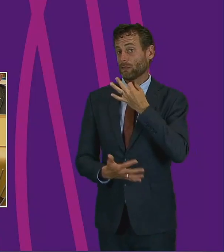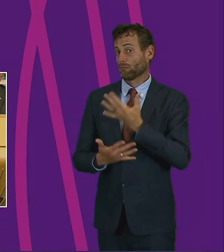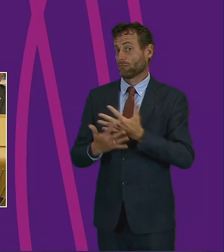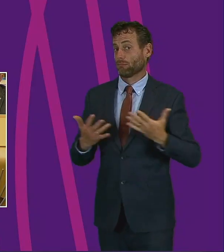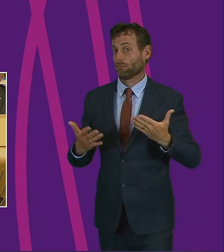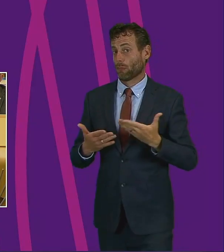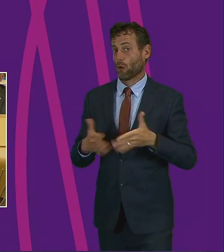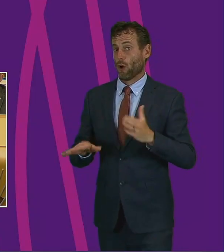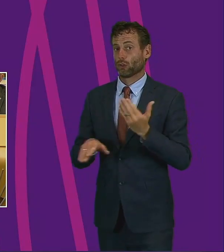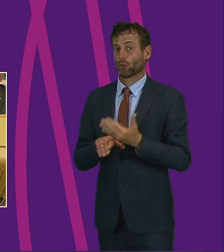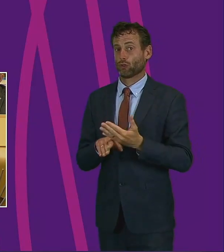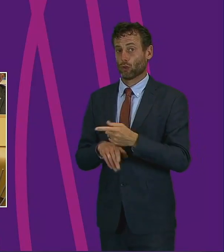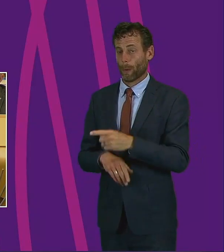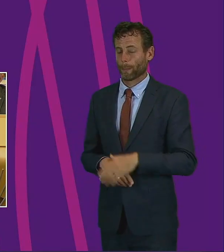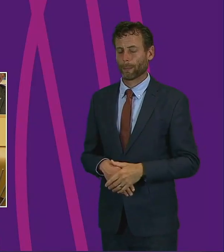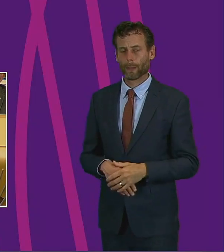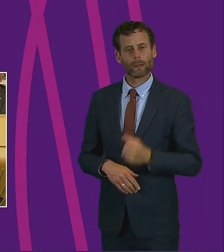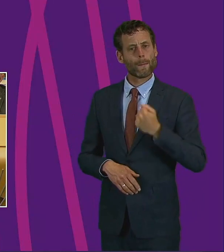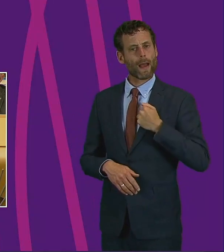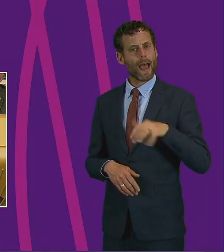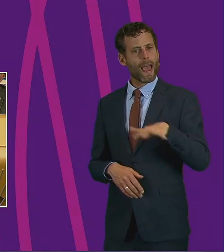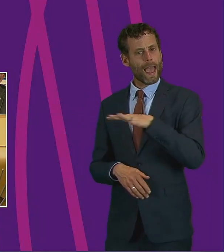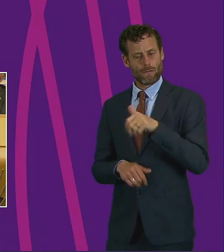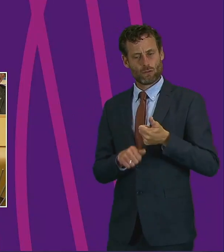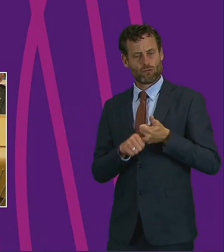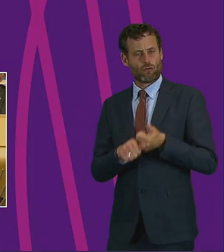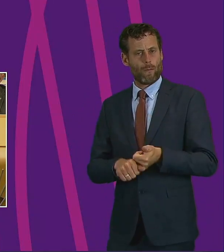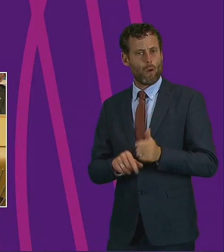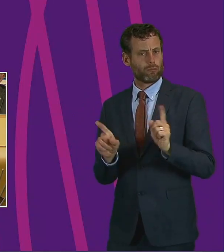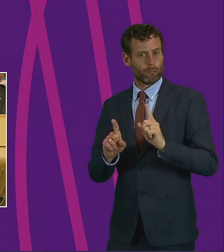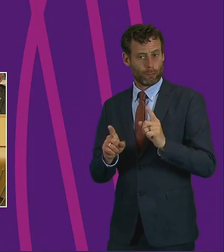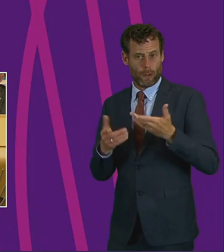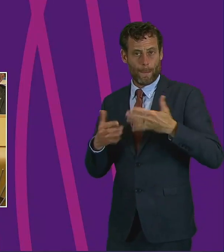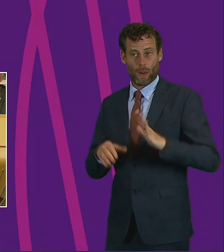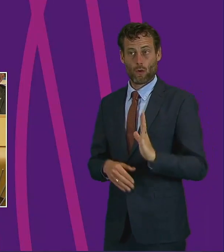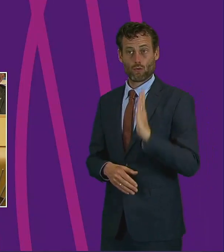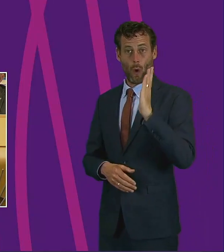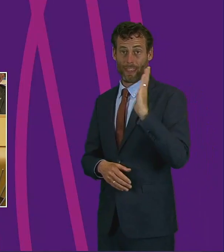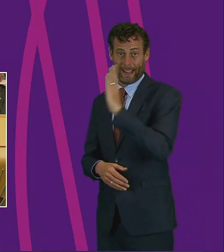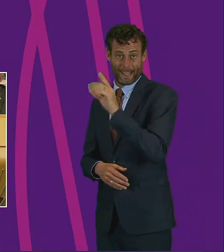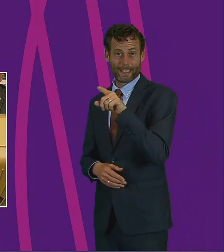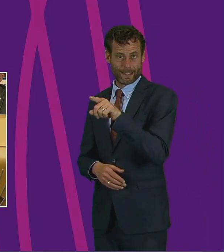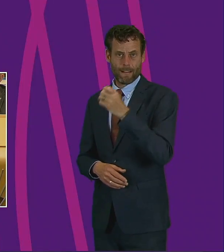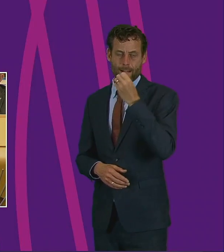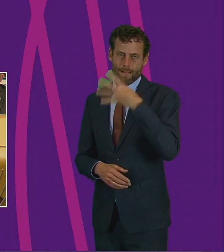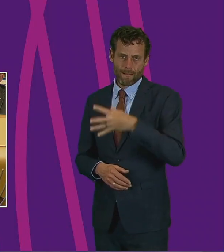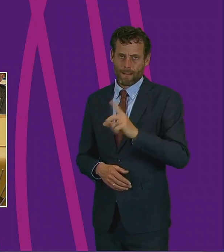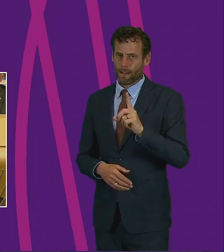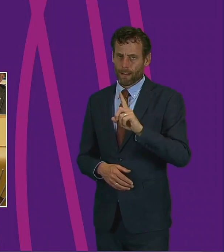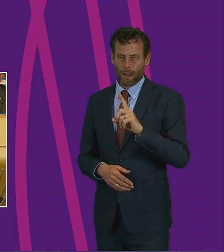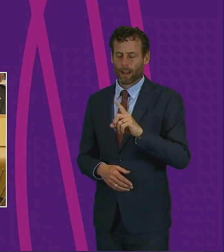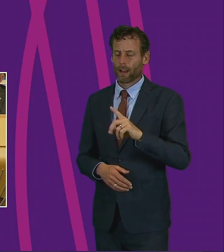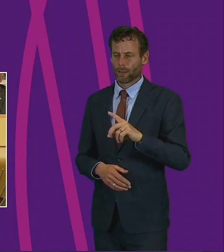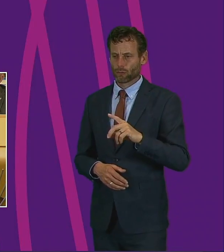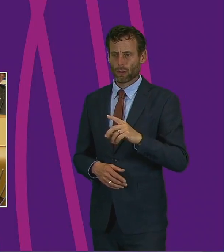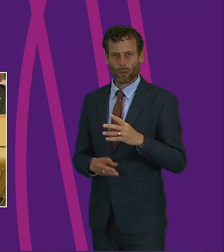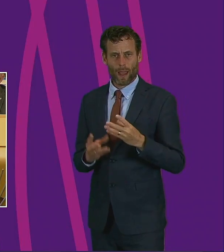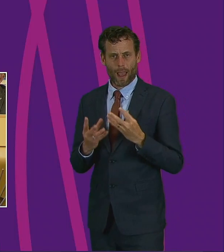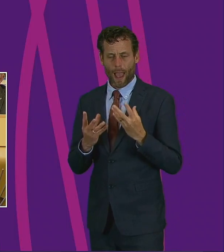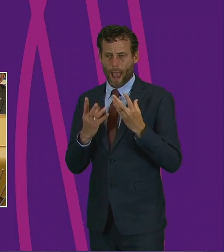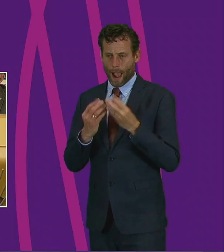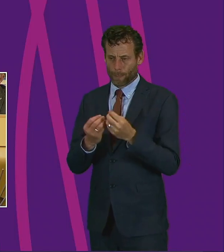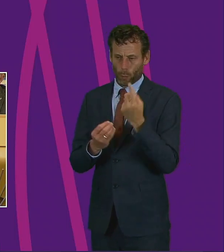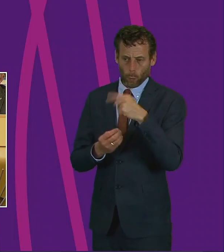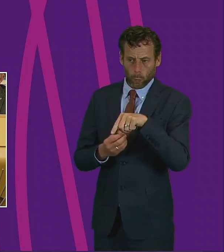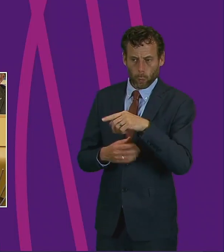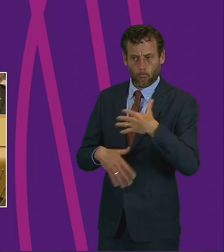Moving on to the support that my area has already had. In the northeast, we've seen incredible effort to meet the needs of those hit hardest by the pandemic.